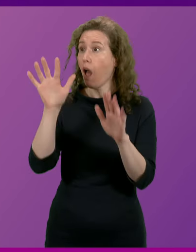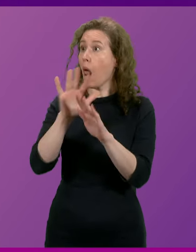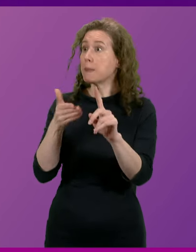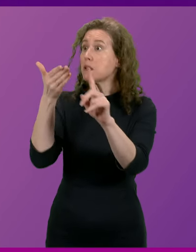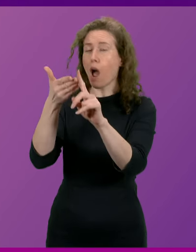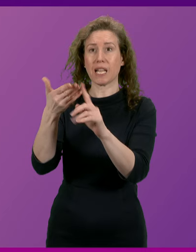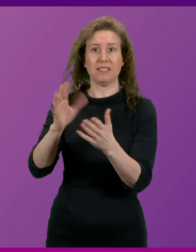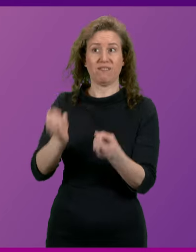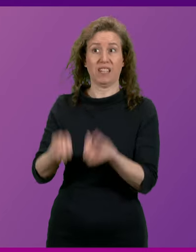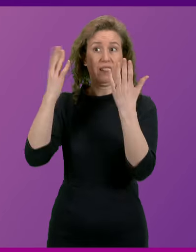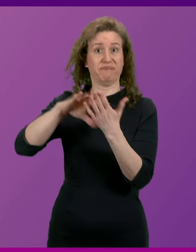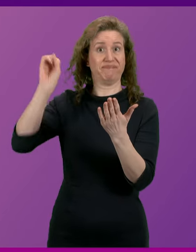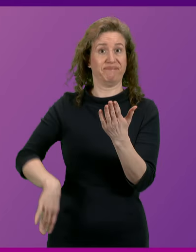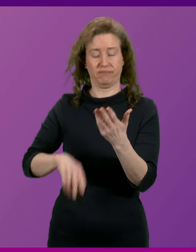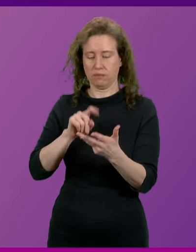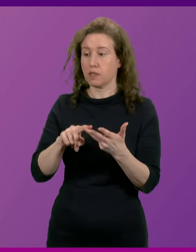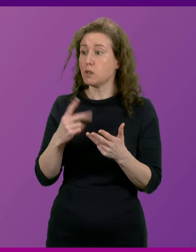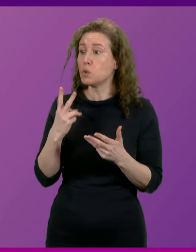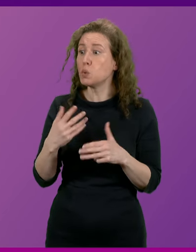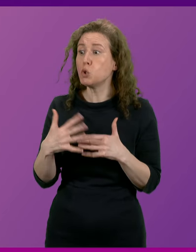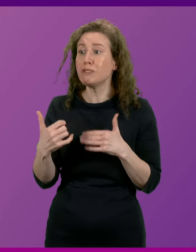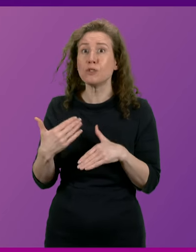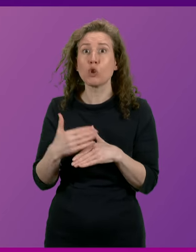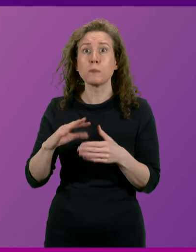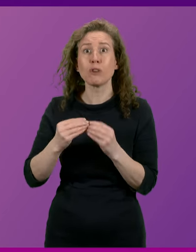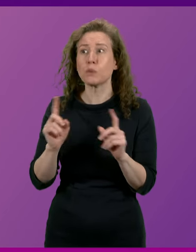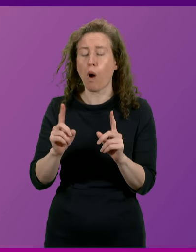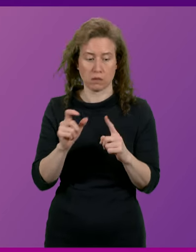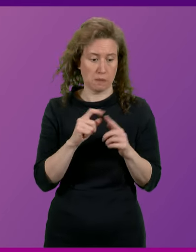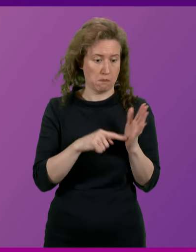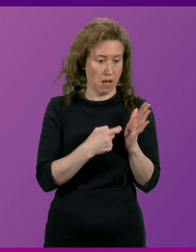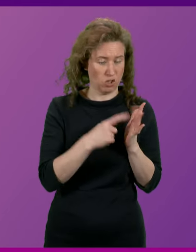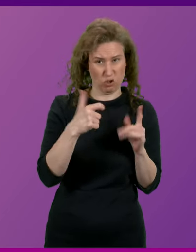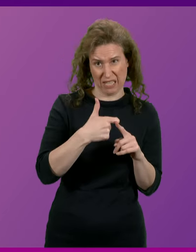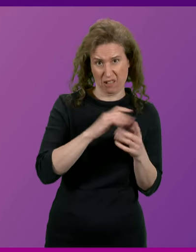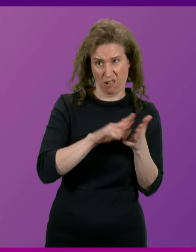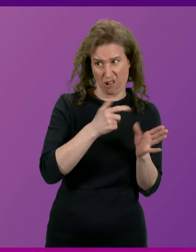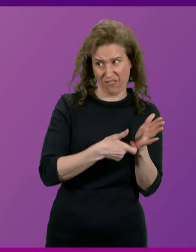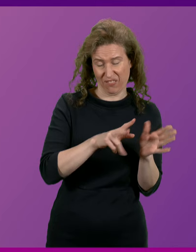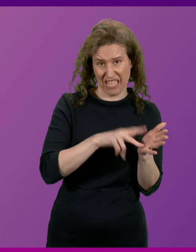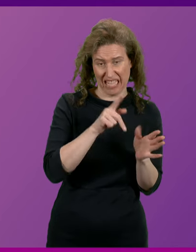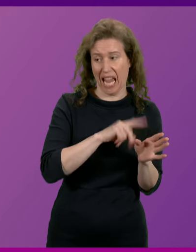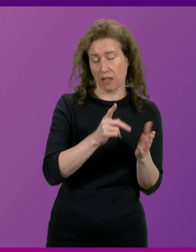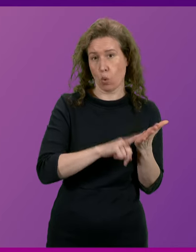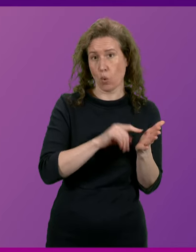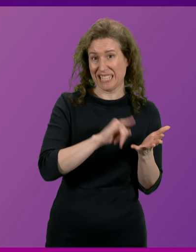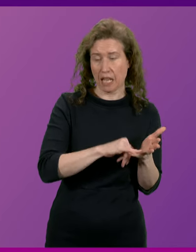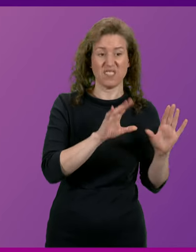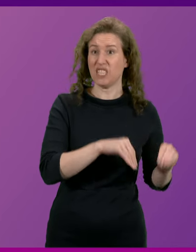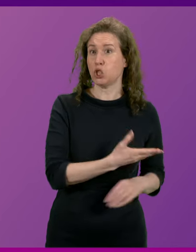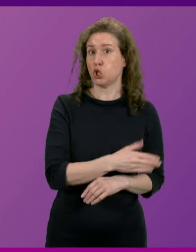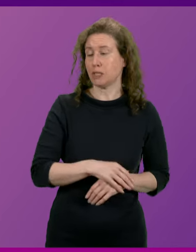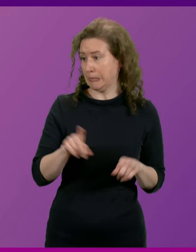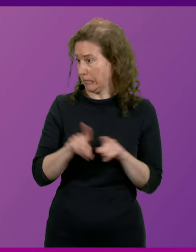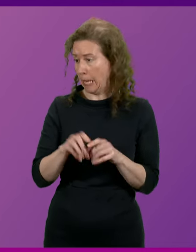have been abandoned and the only two green jobs created. Patrick Harvey and Lorna Slaters have now come to an end, just like